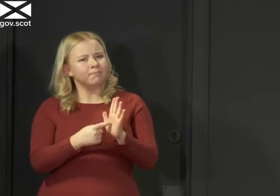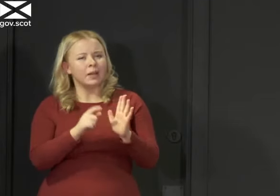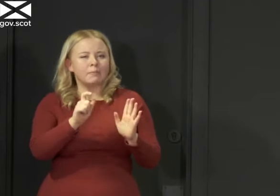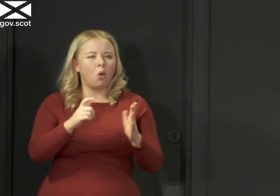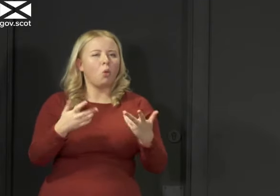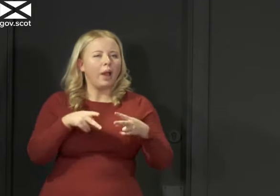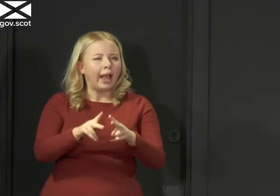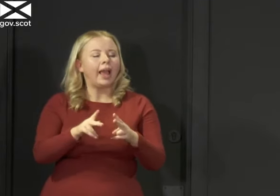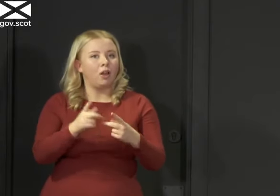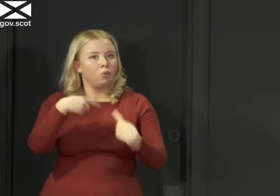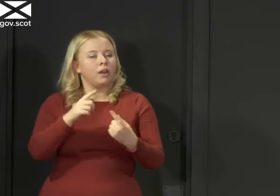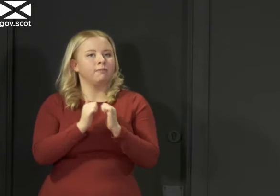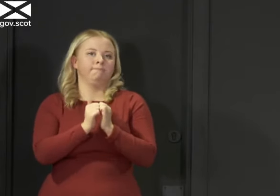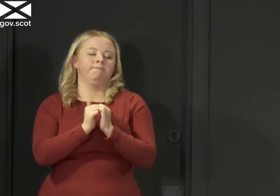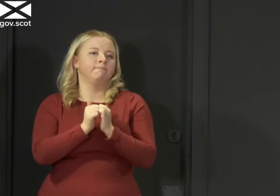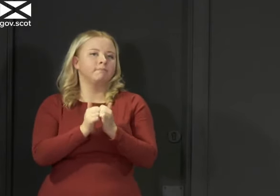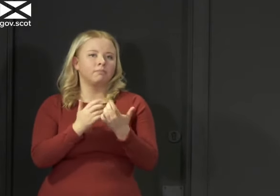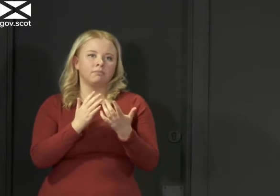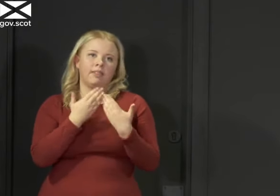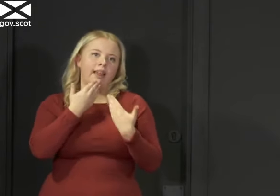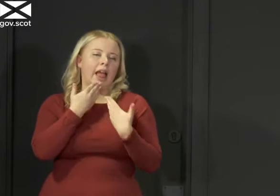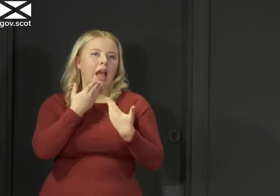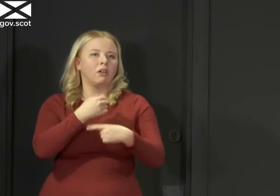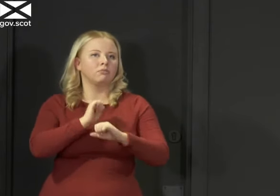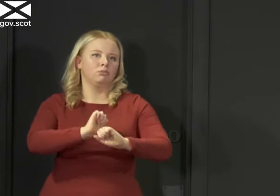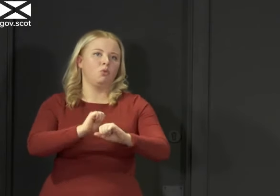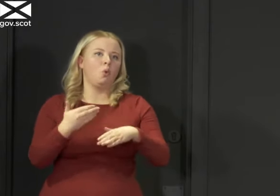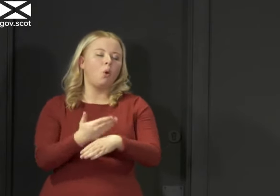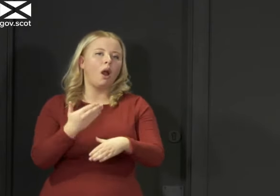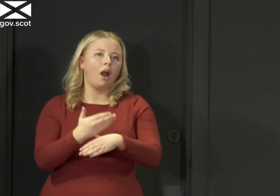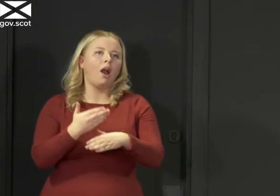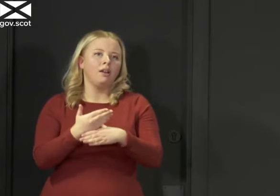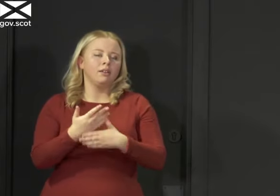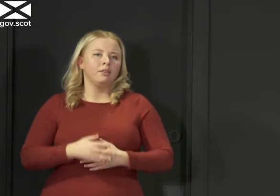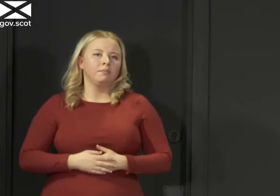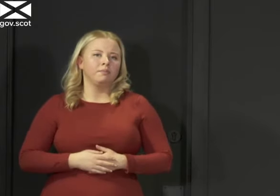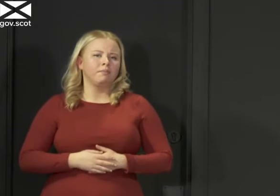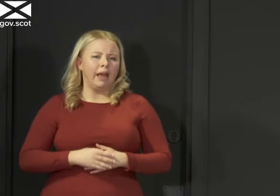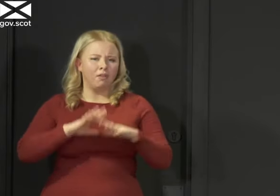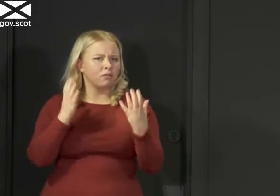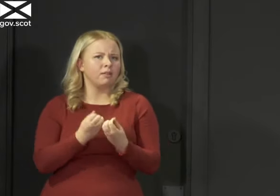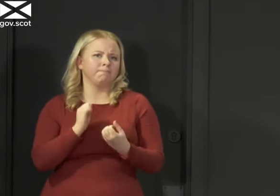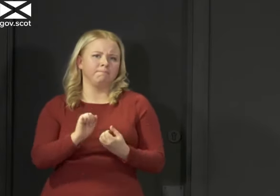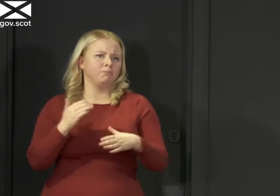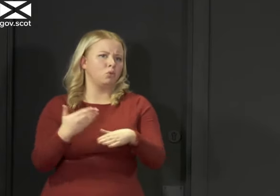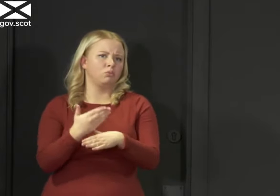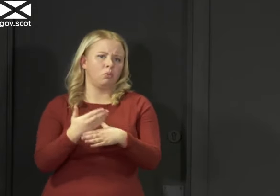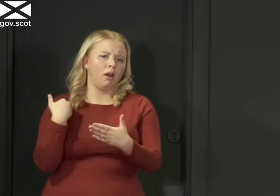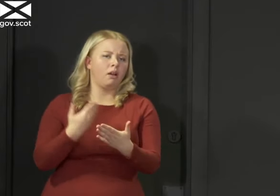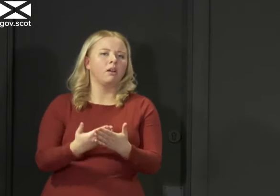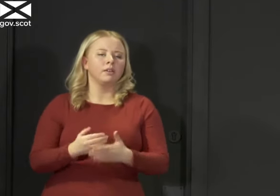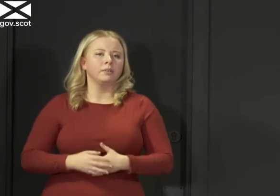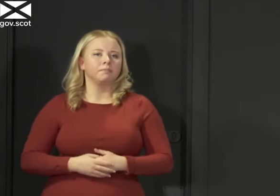nevertheless important indication of how deeply grateful all of us are to all of you for the incredible work that you are doing.